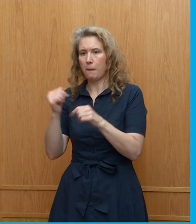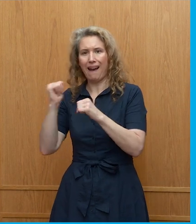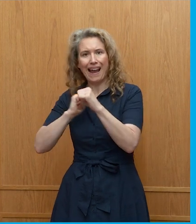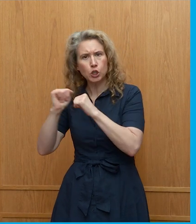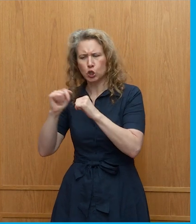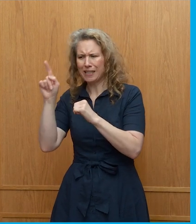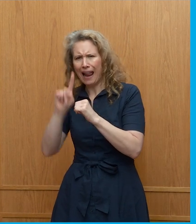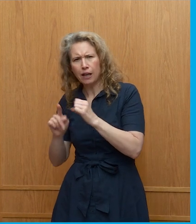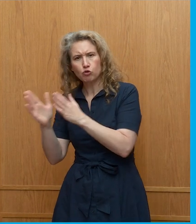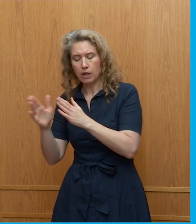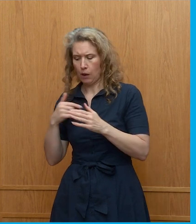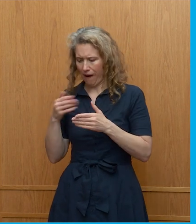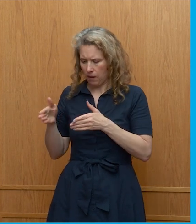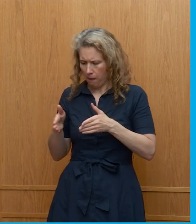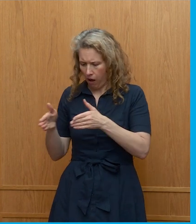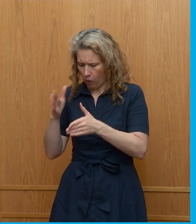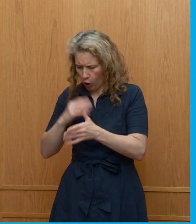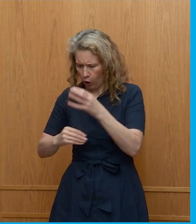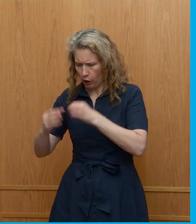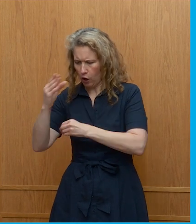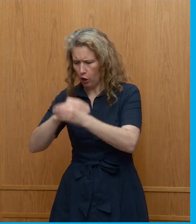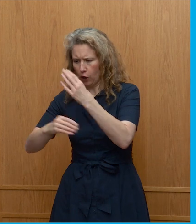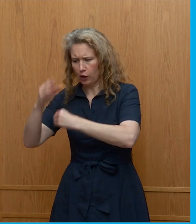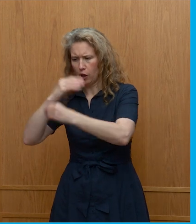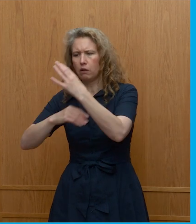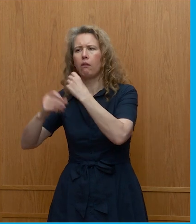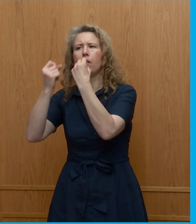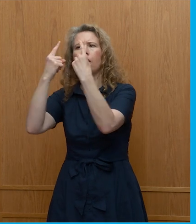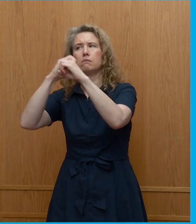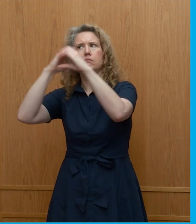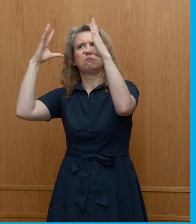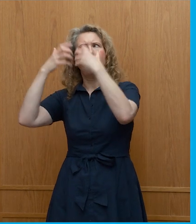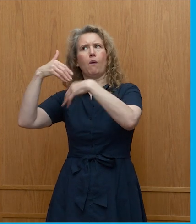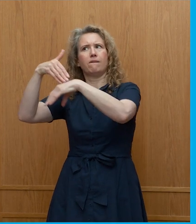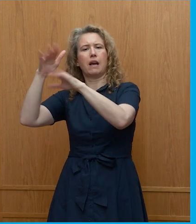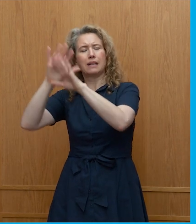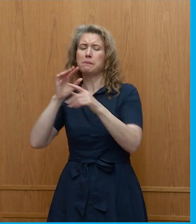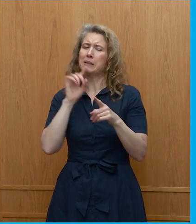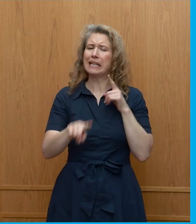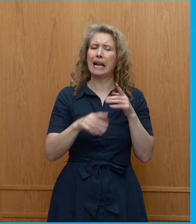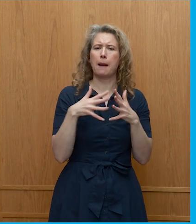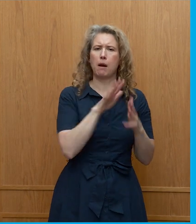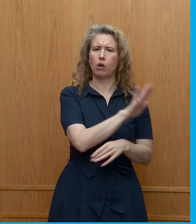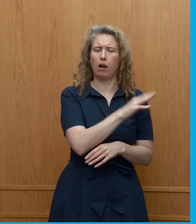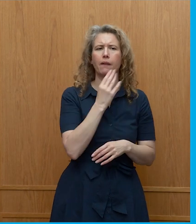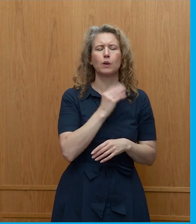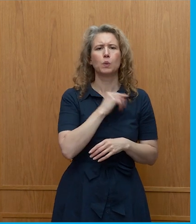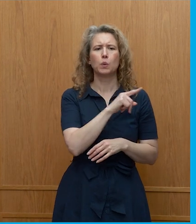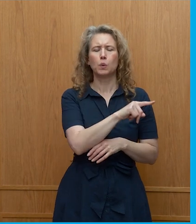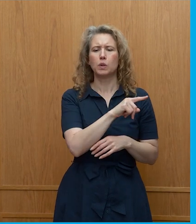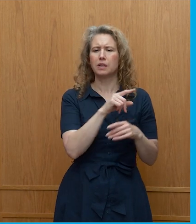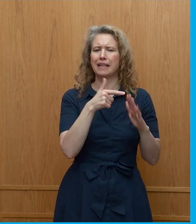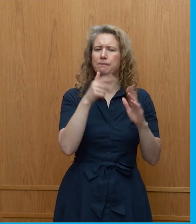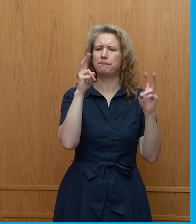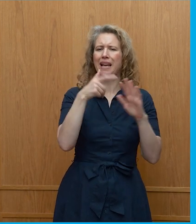that they're following a pathway of learning, and I mean, particularly in the US, they use depth of